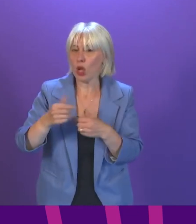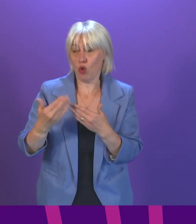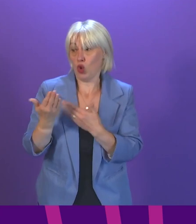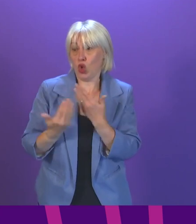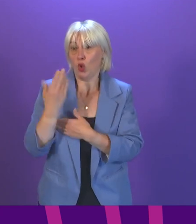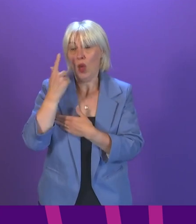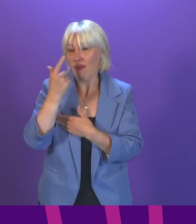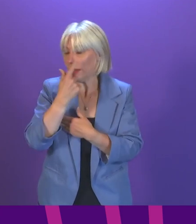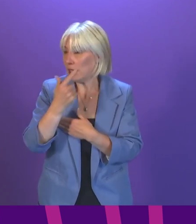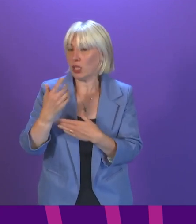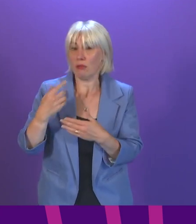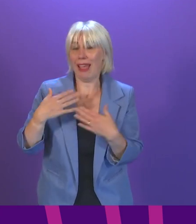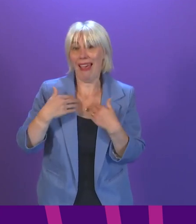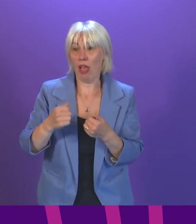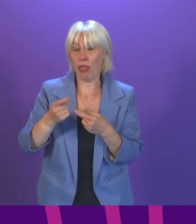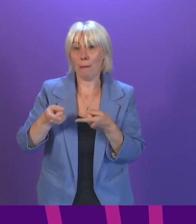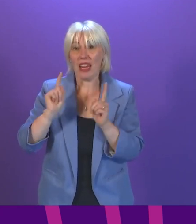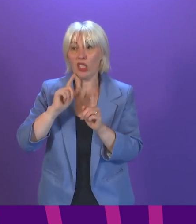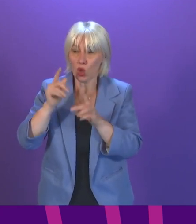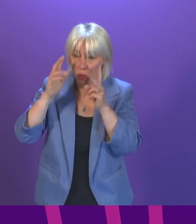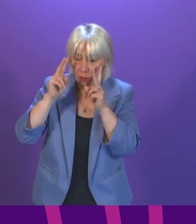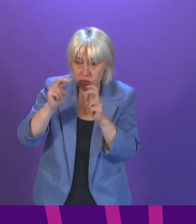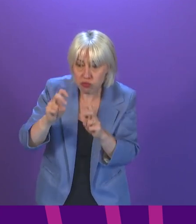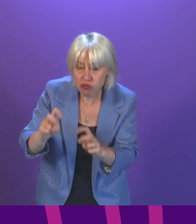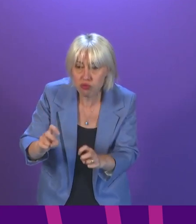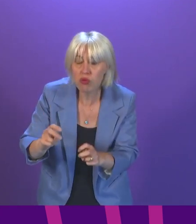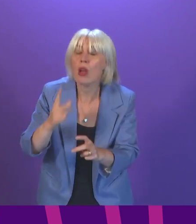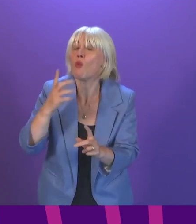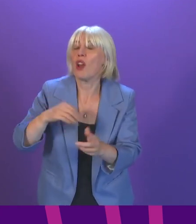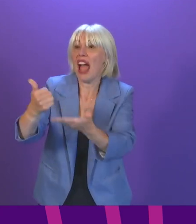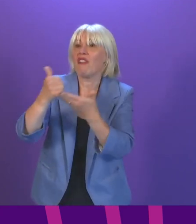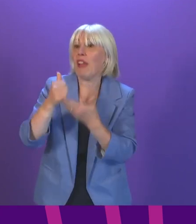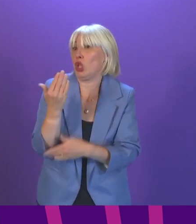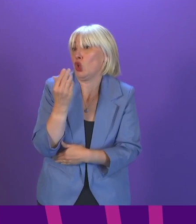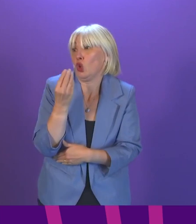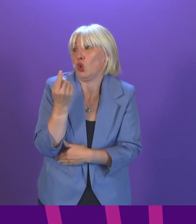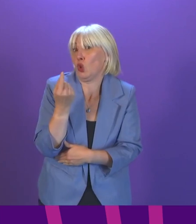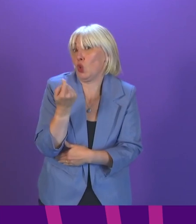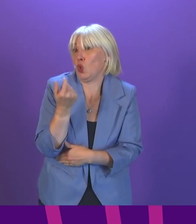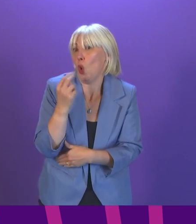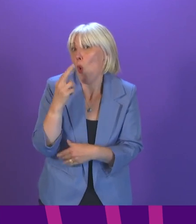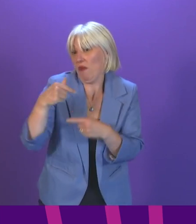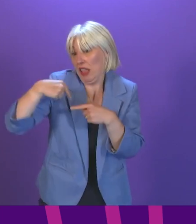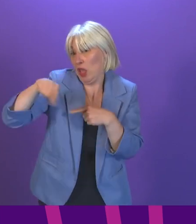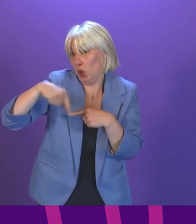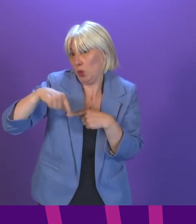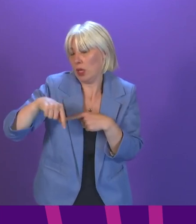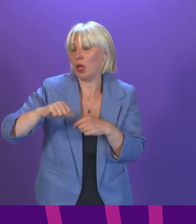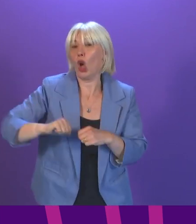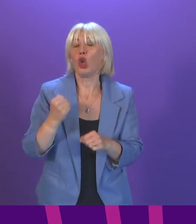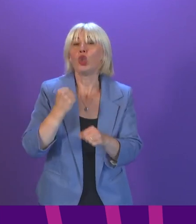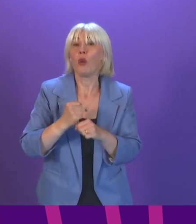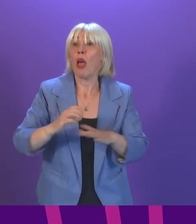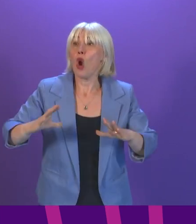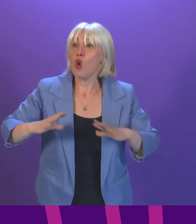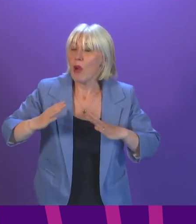and provide advice on wider benefits. We expect to receive this advice soon, I hope within days, and the Scottish Government stands ready to act